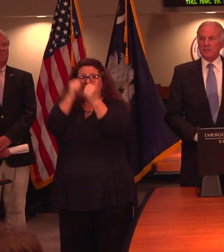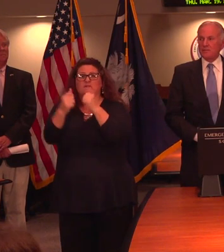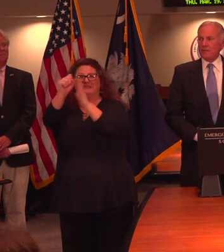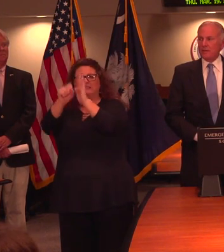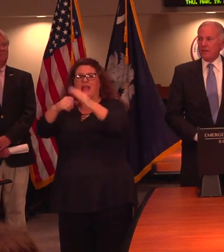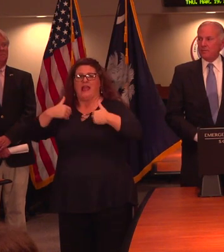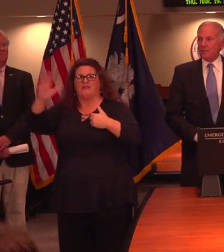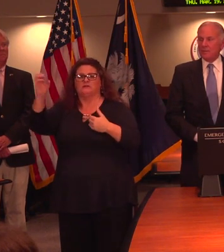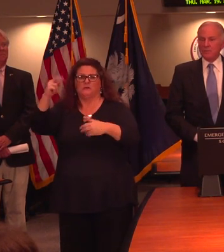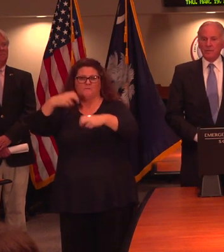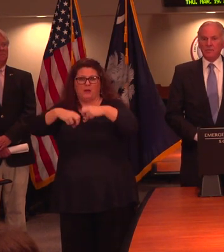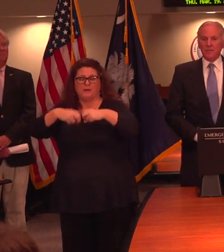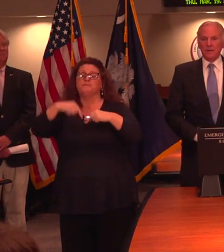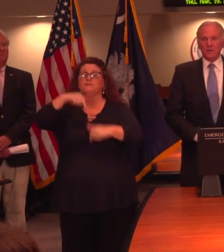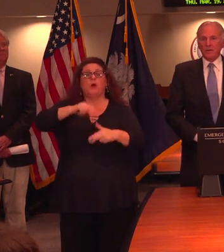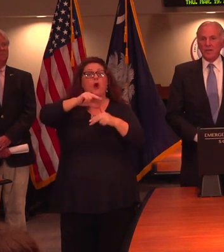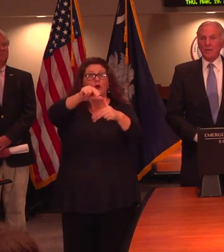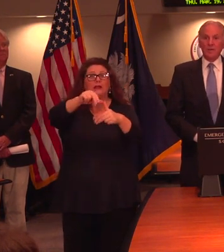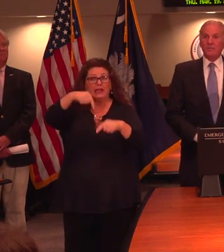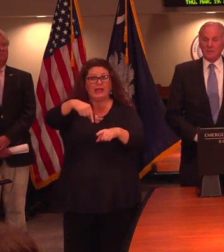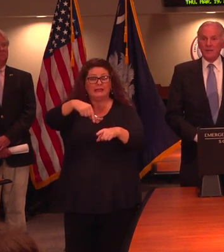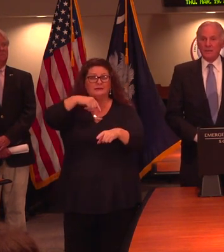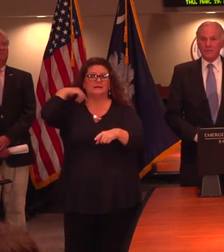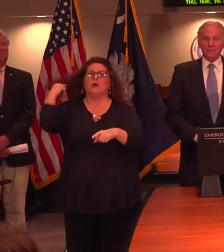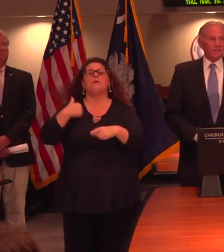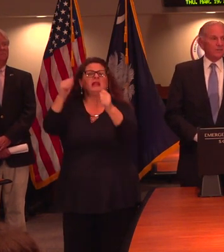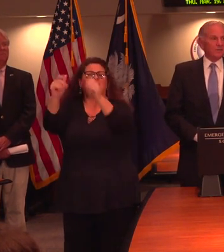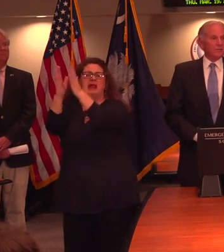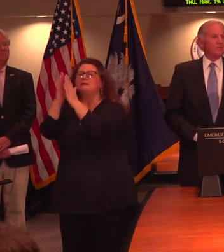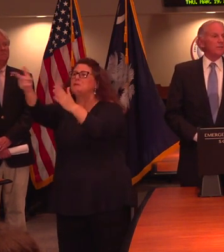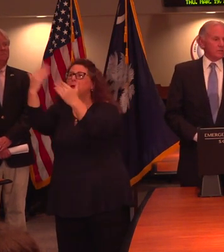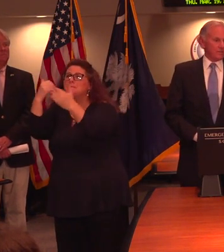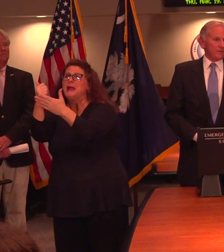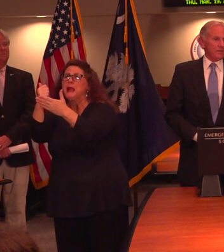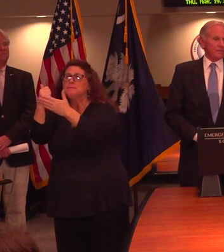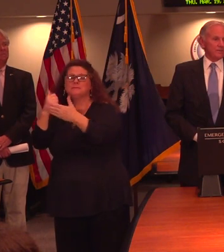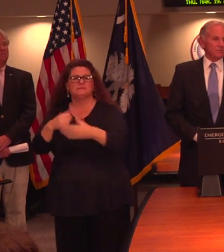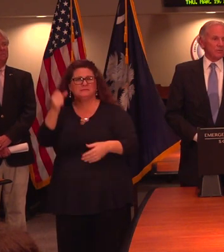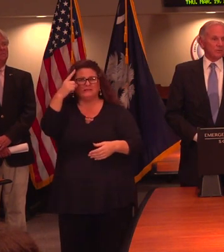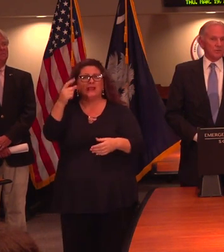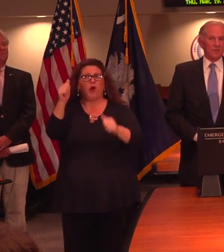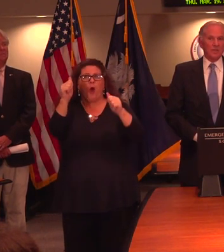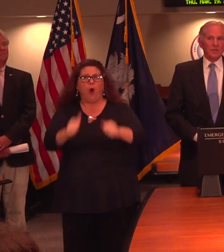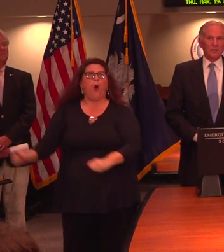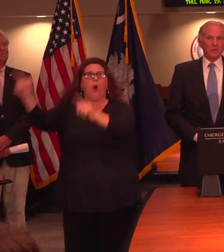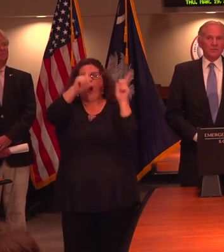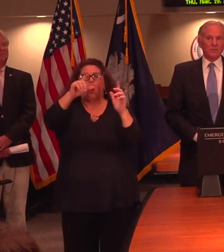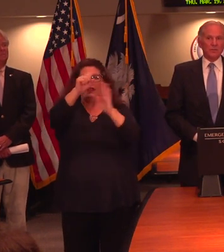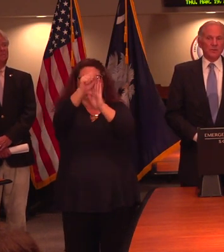other states coming in to help. But this is like a hurricane in every state. And some states have never seen such a thing as this before. So